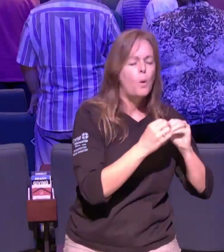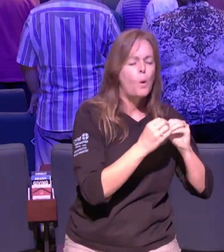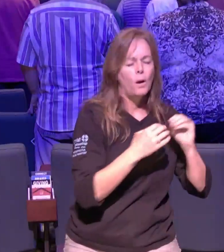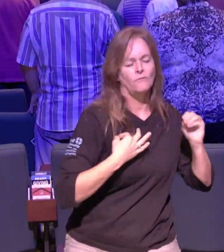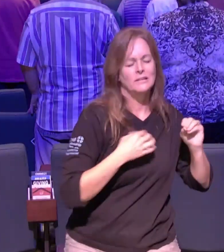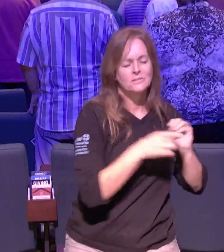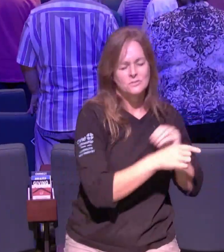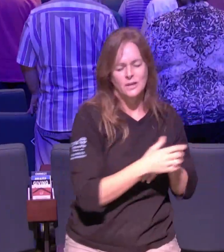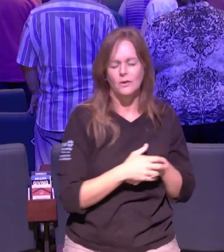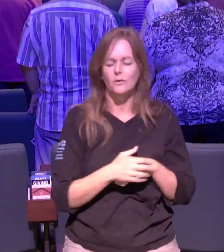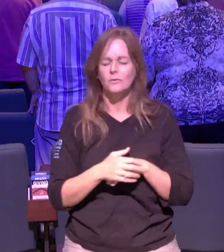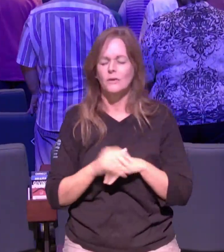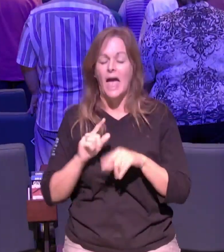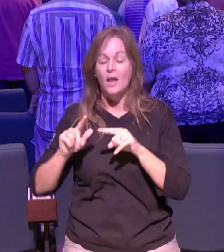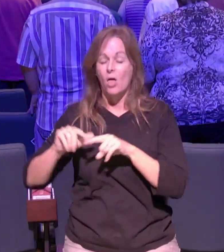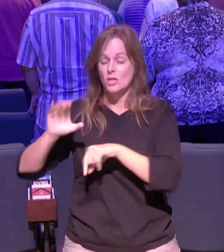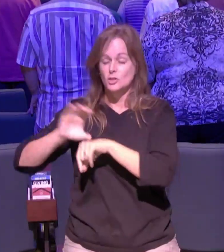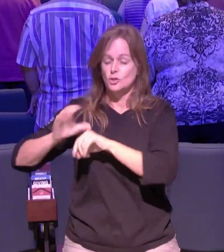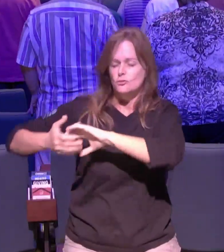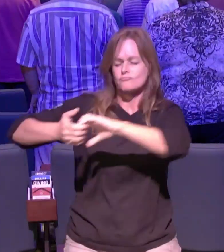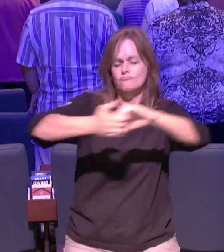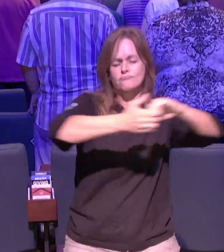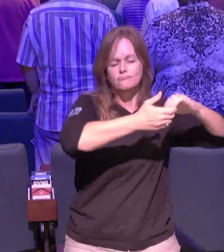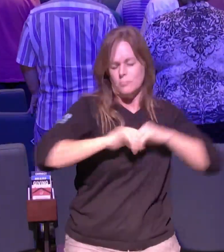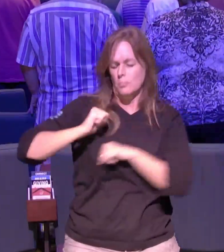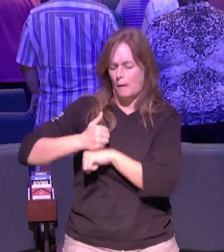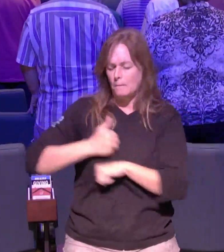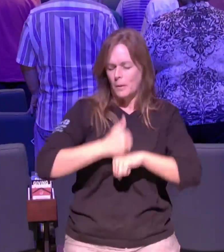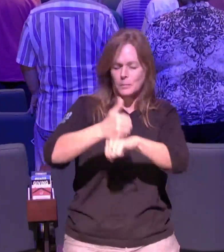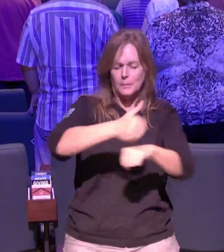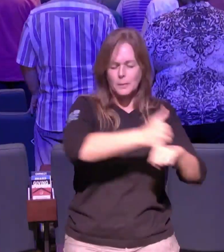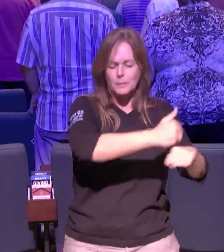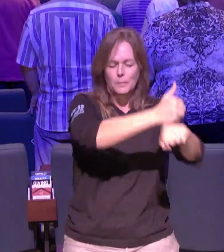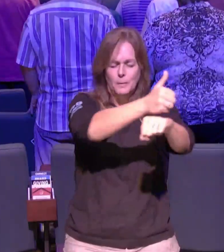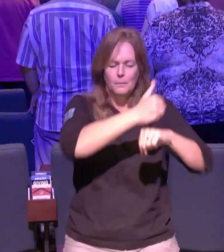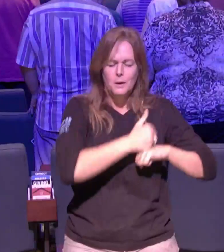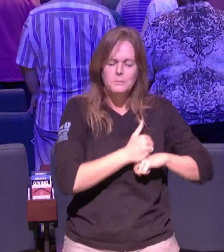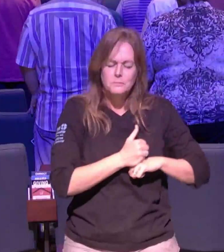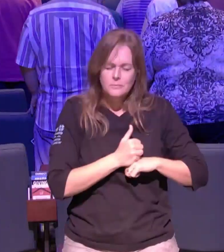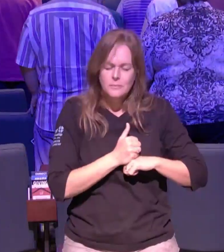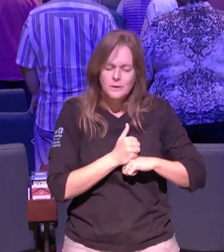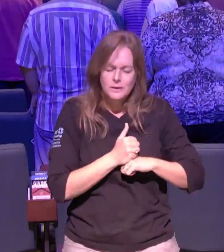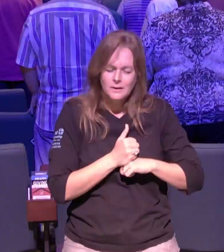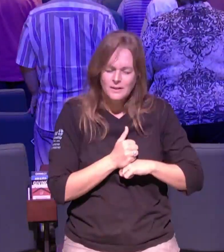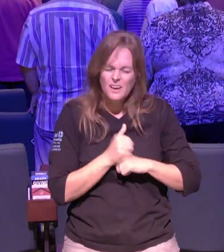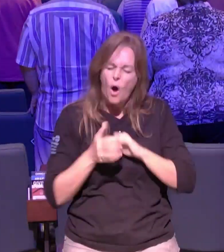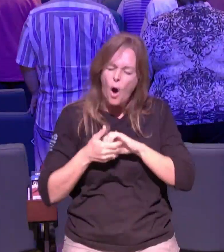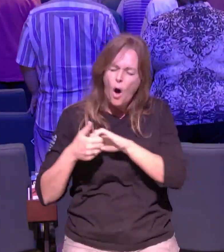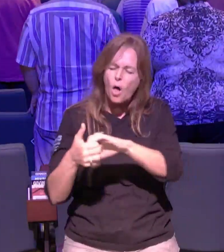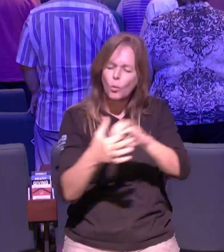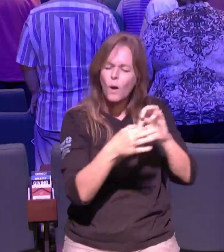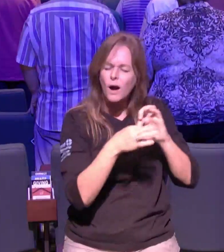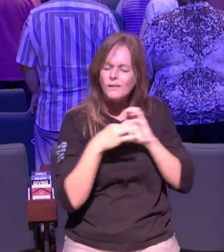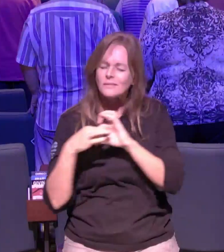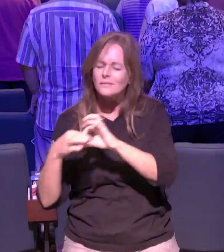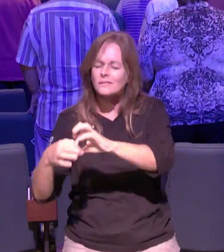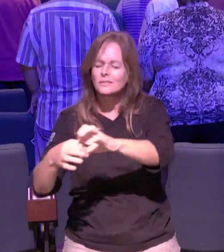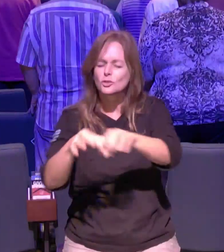with every head bowed if you're here today and you would say todd when you talked about that new life and that that hope and that new beginning i don't know that i